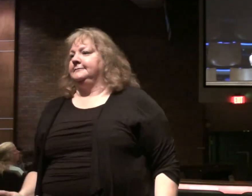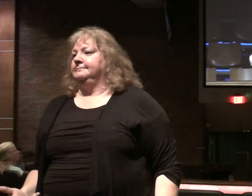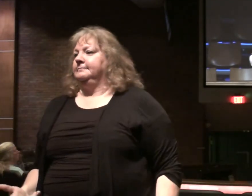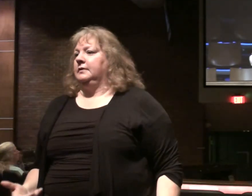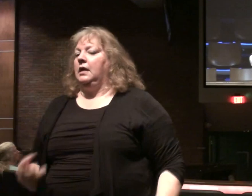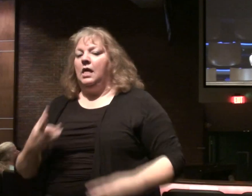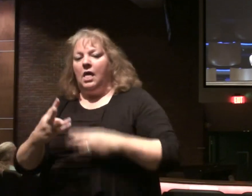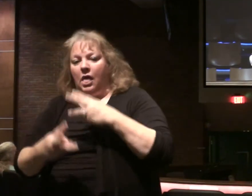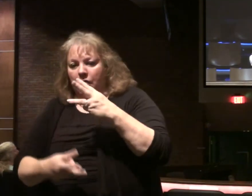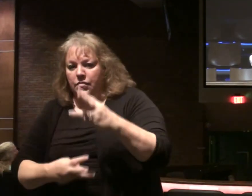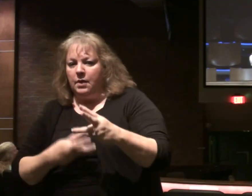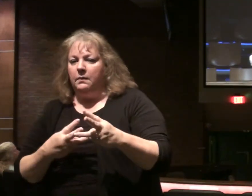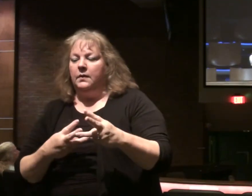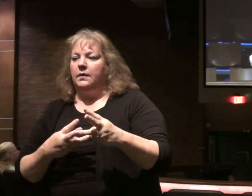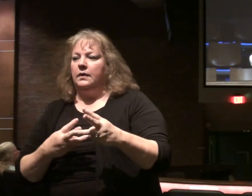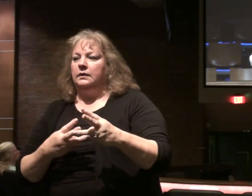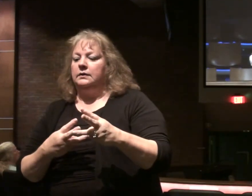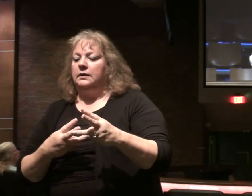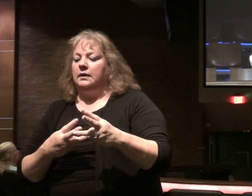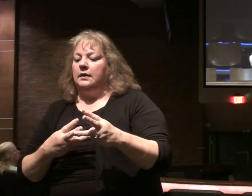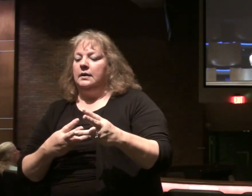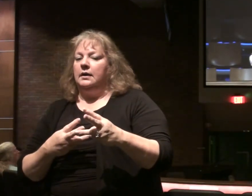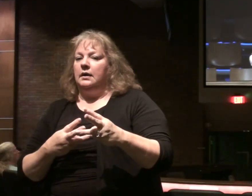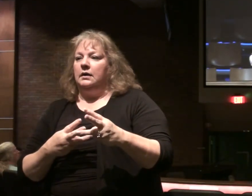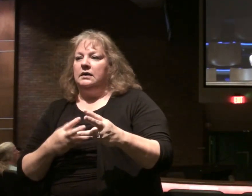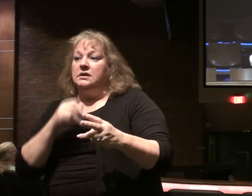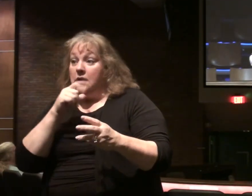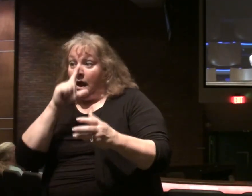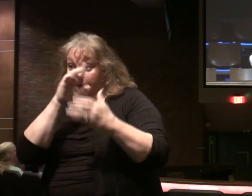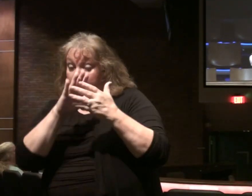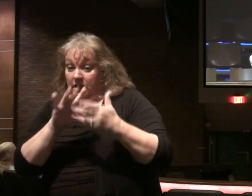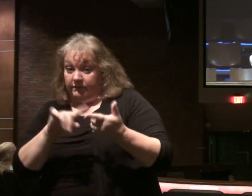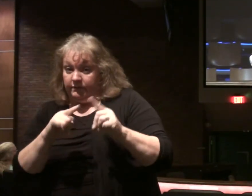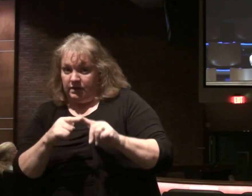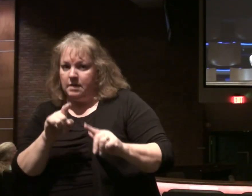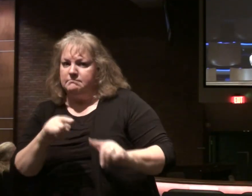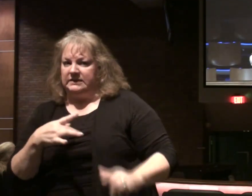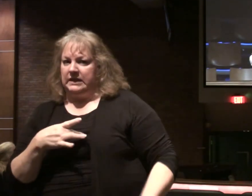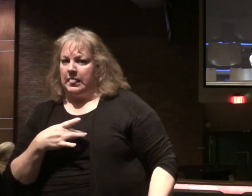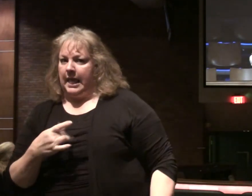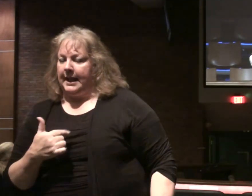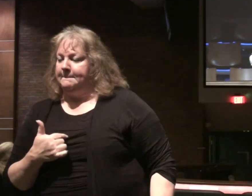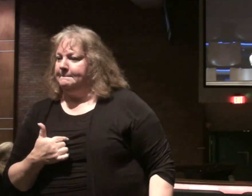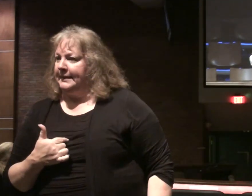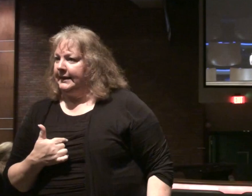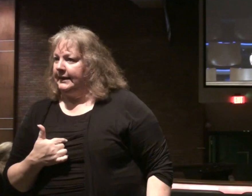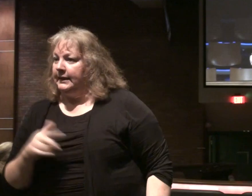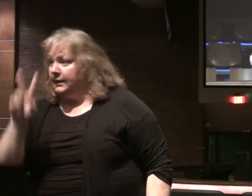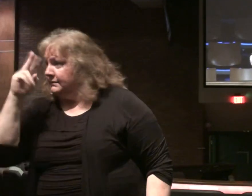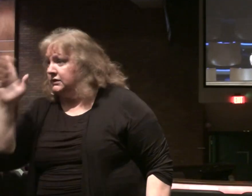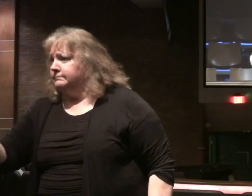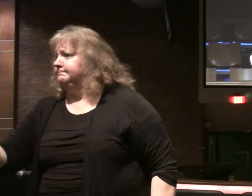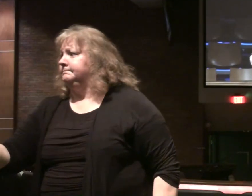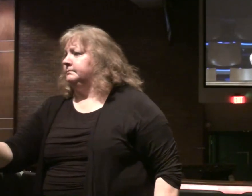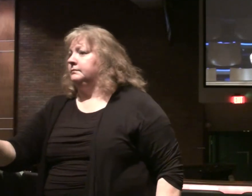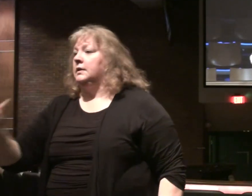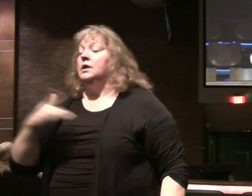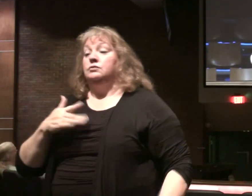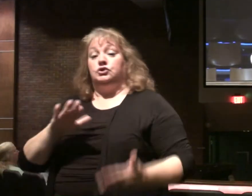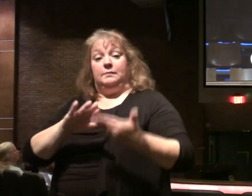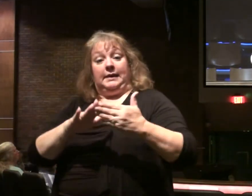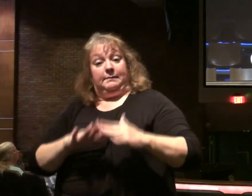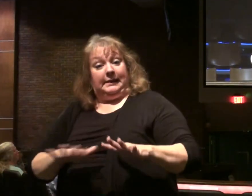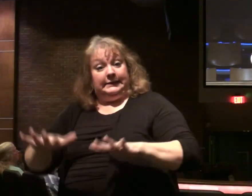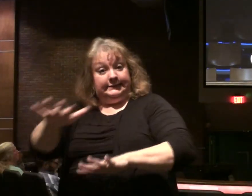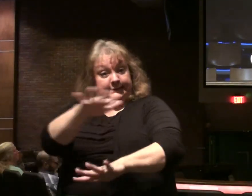The world. Mind-believing friends. Have to like Him. Now don't misunderstand. We should be at peace with